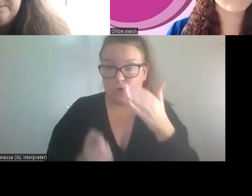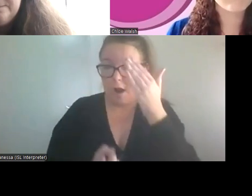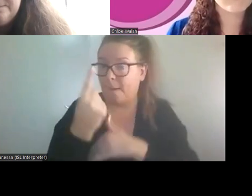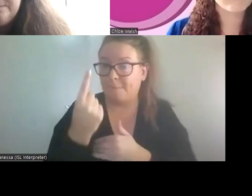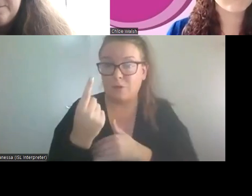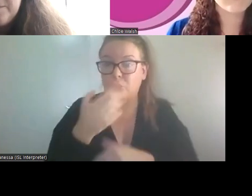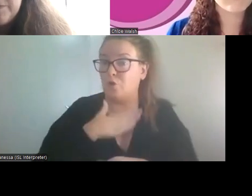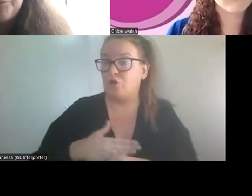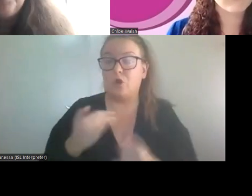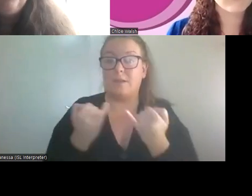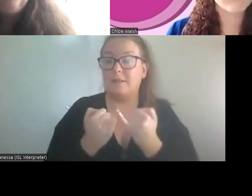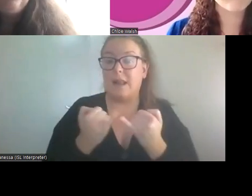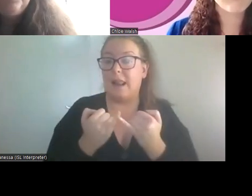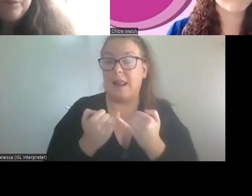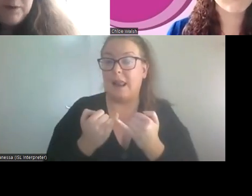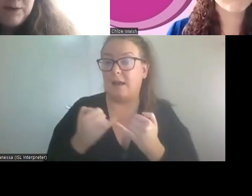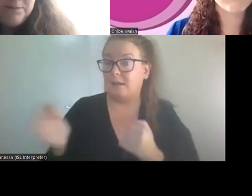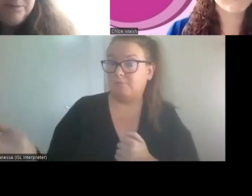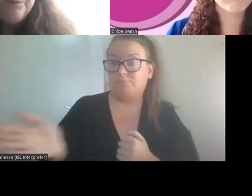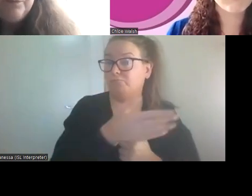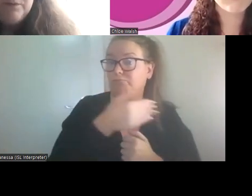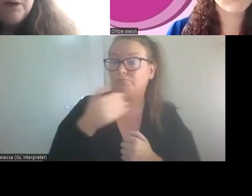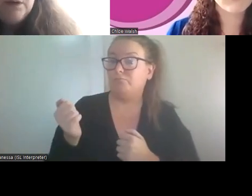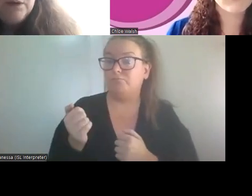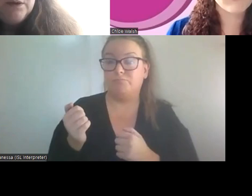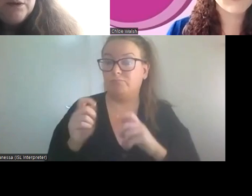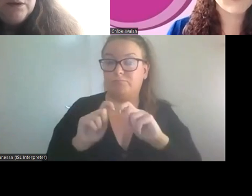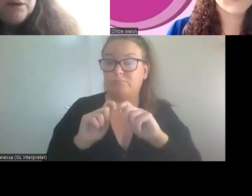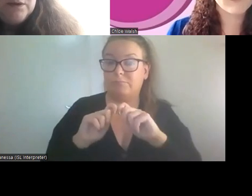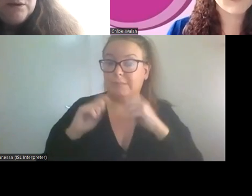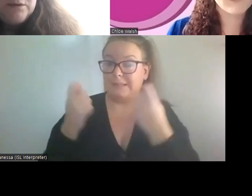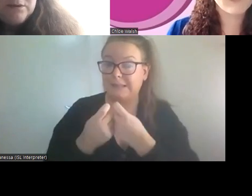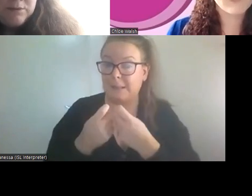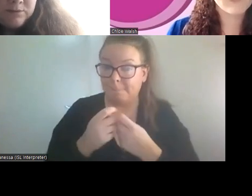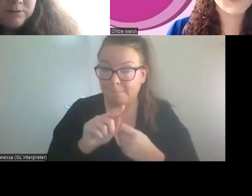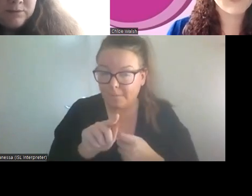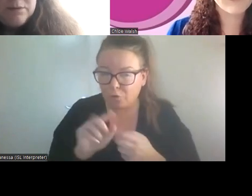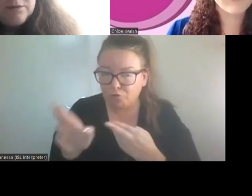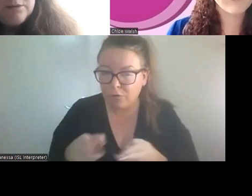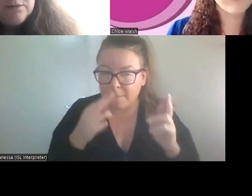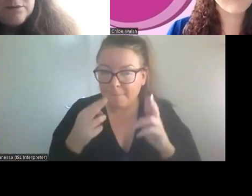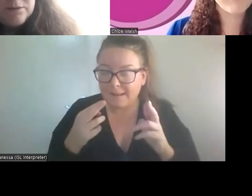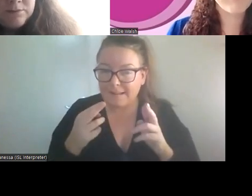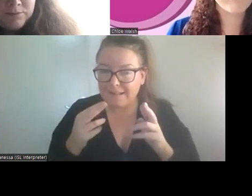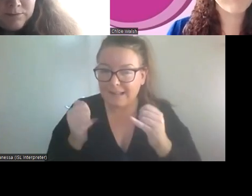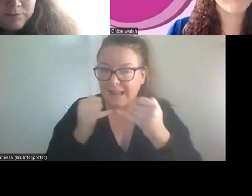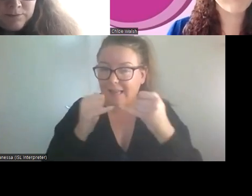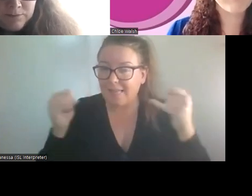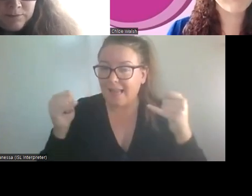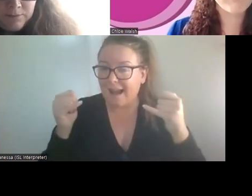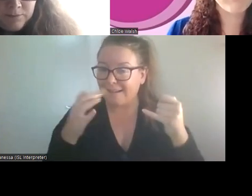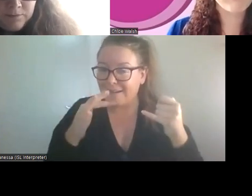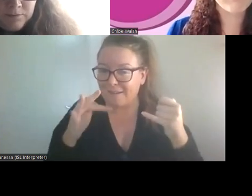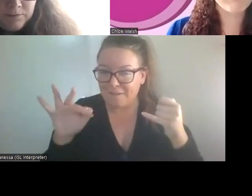the rest of the research team. Yeah. So you're, so you're repeating that line from your statement earlier.